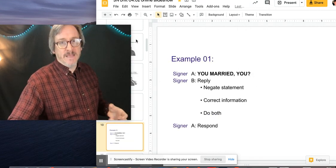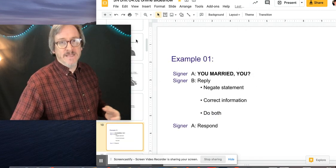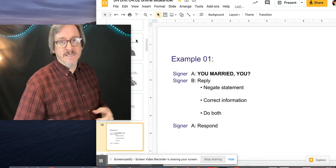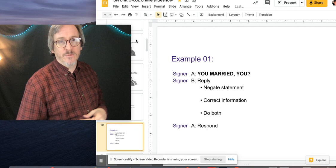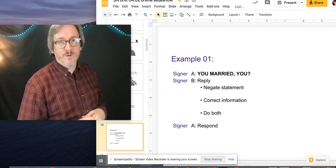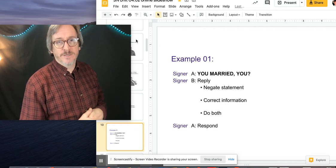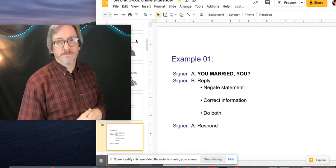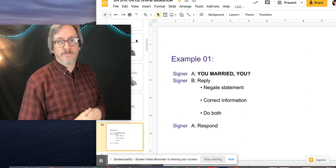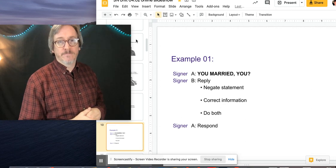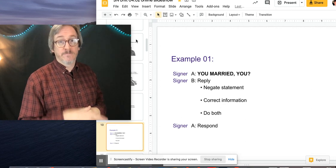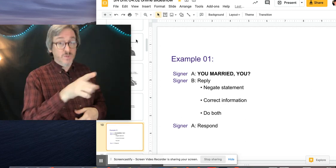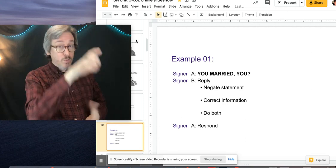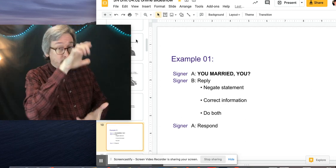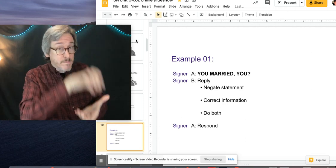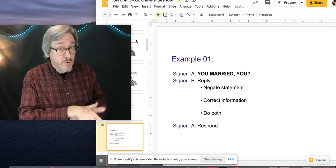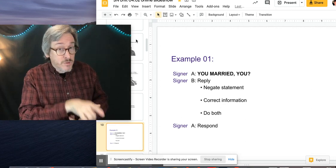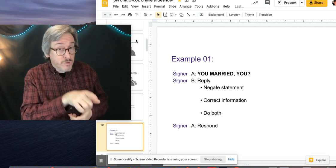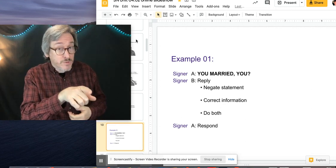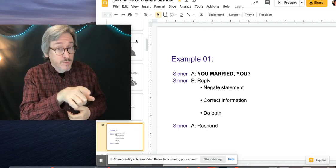That's the question.